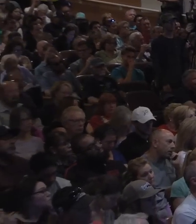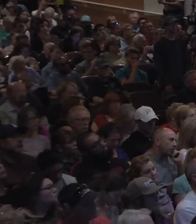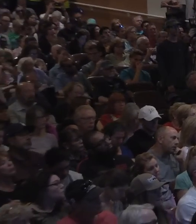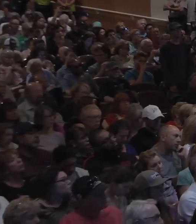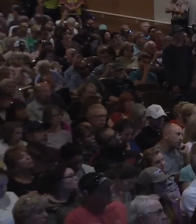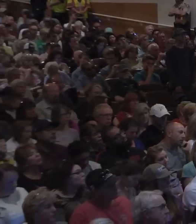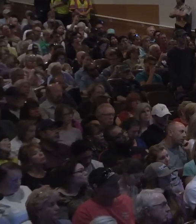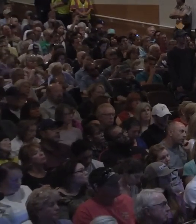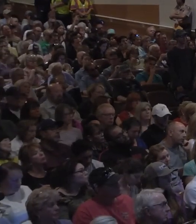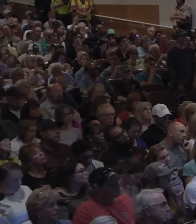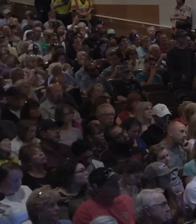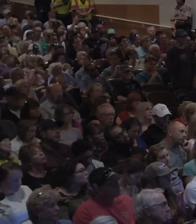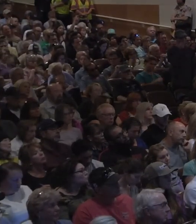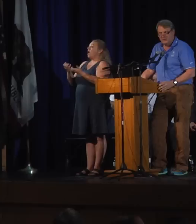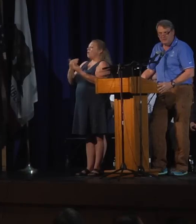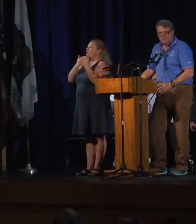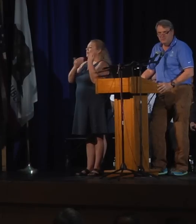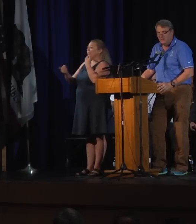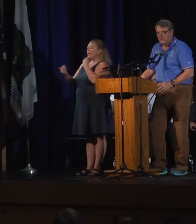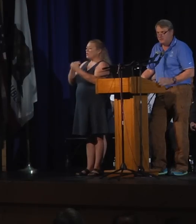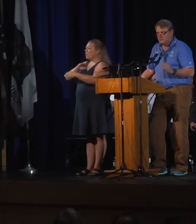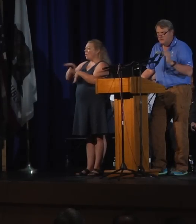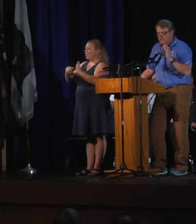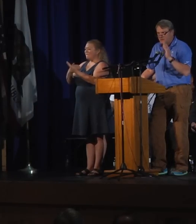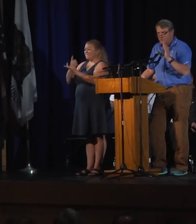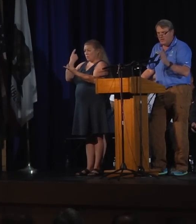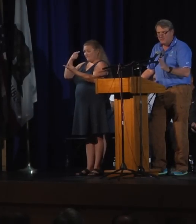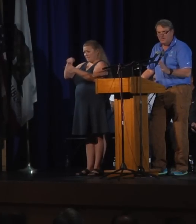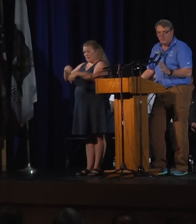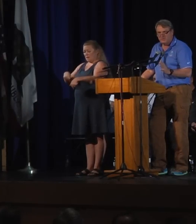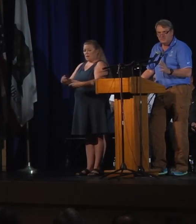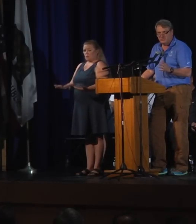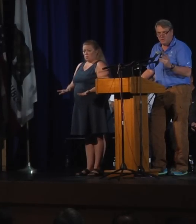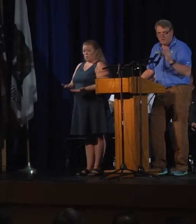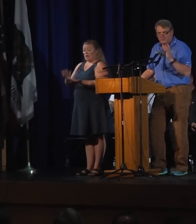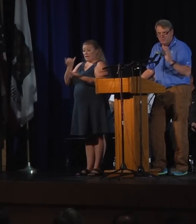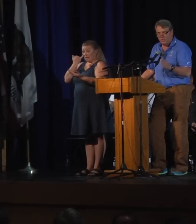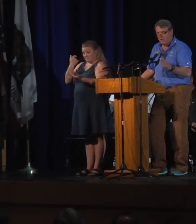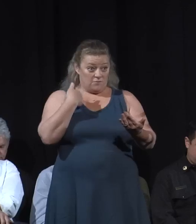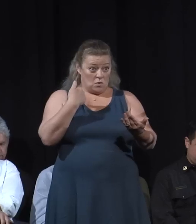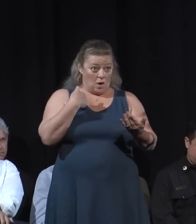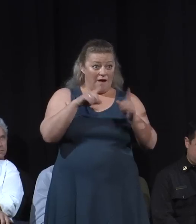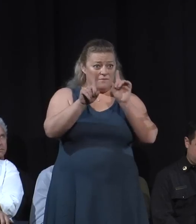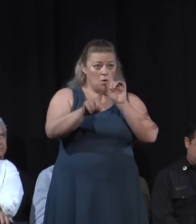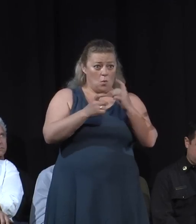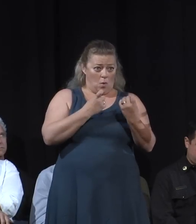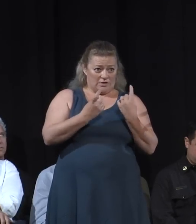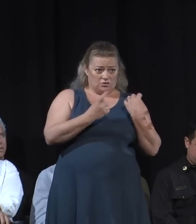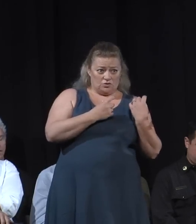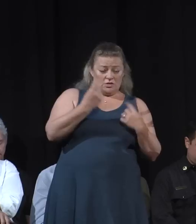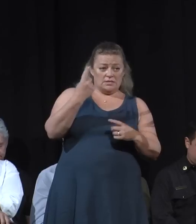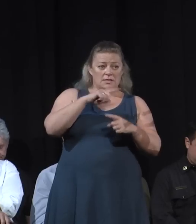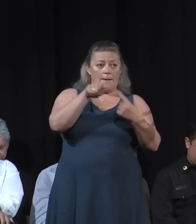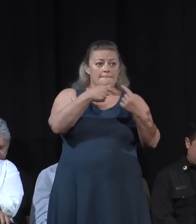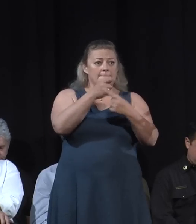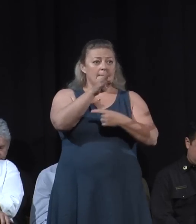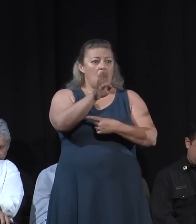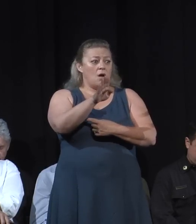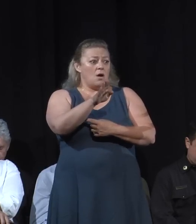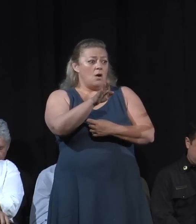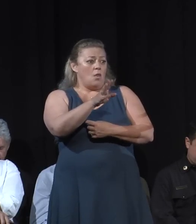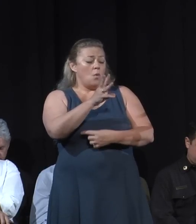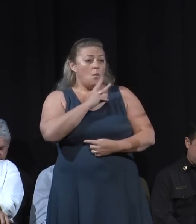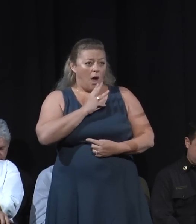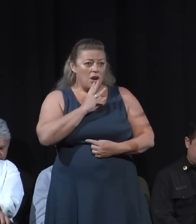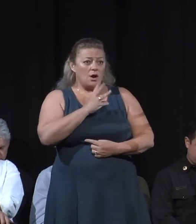And I want to thank you all for being here, and if you have any questions regarding your water, wastewater system, billing,